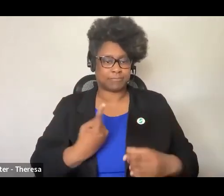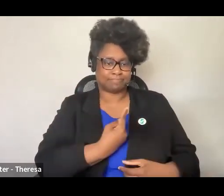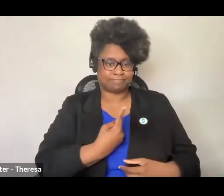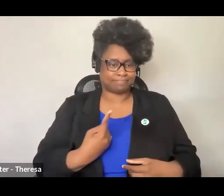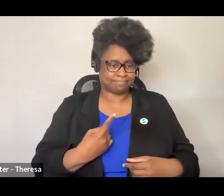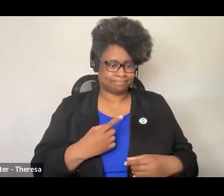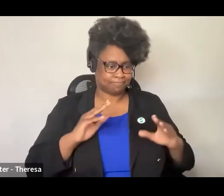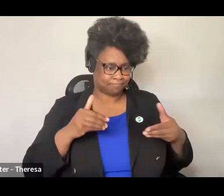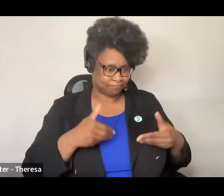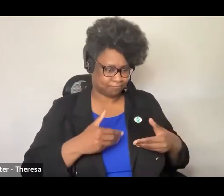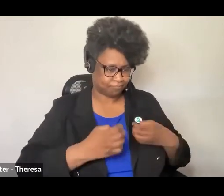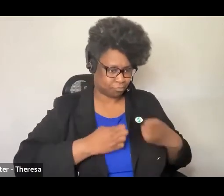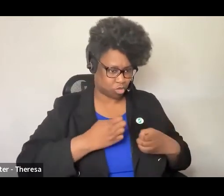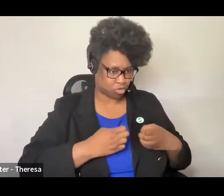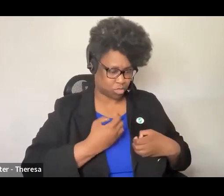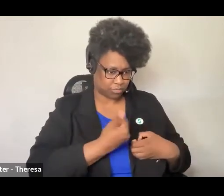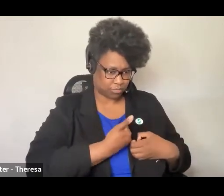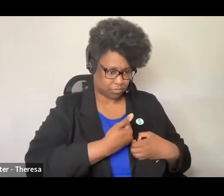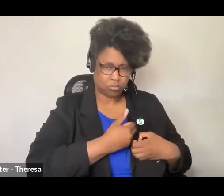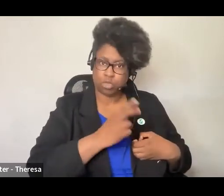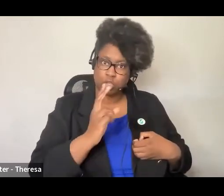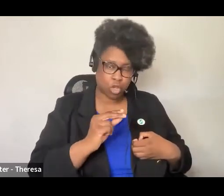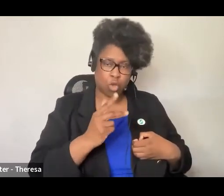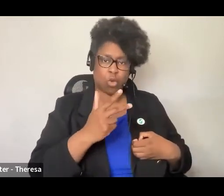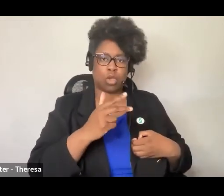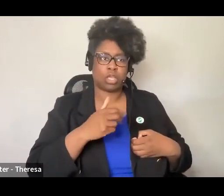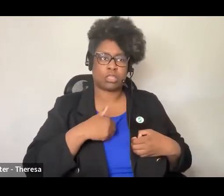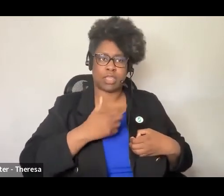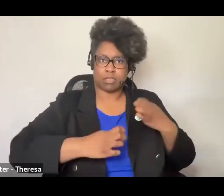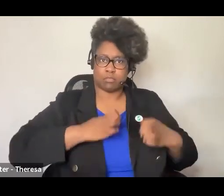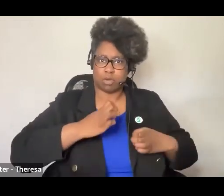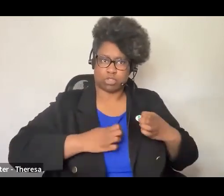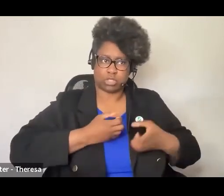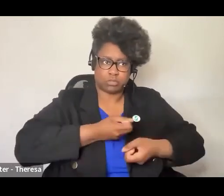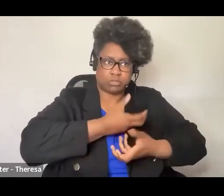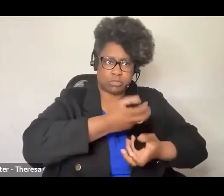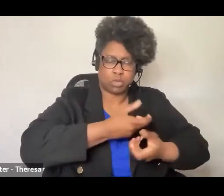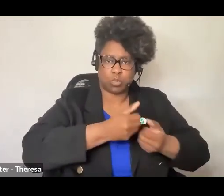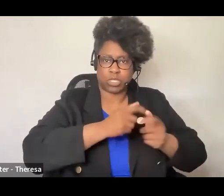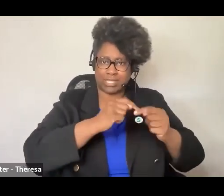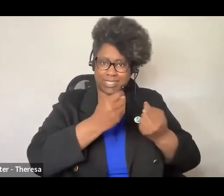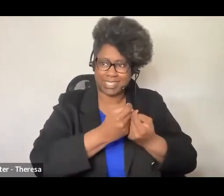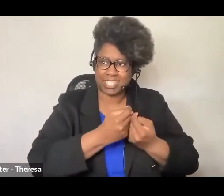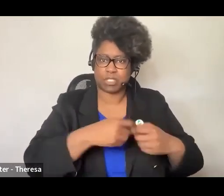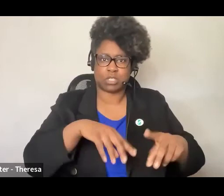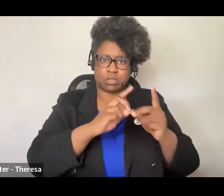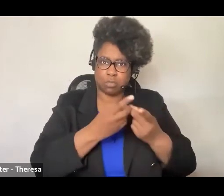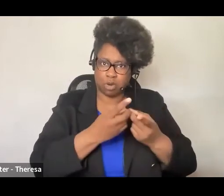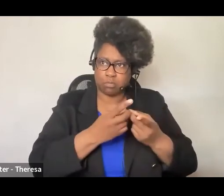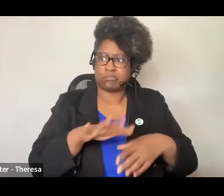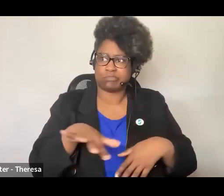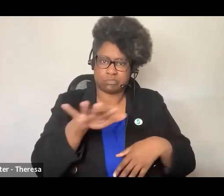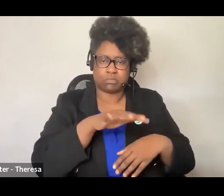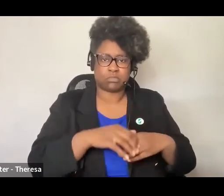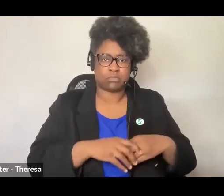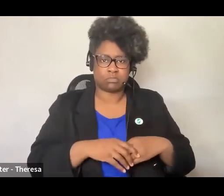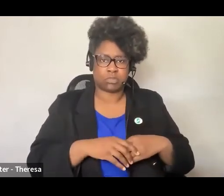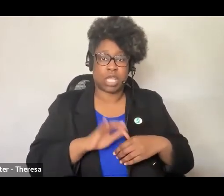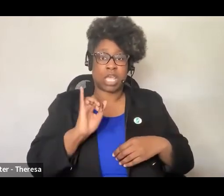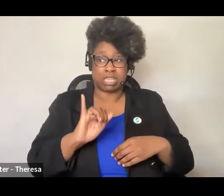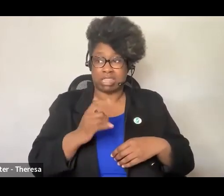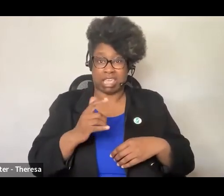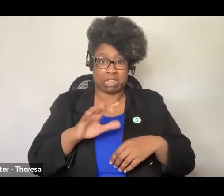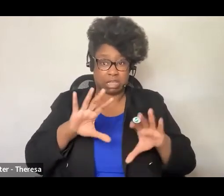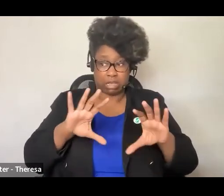emote collectively in their work settings, in their grade-level teams, in their departments, and so on. Sometimes the collective work itself brings on a set of emotions.